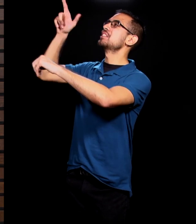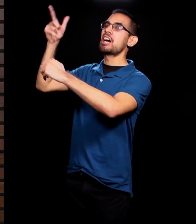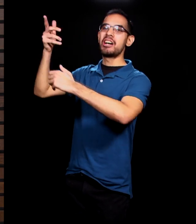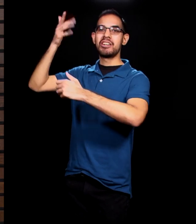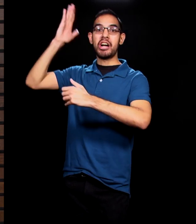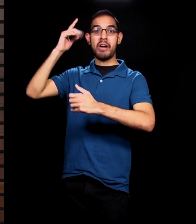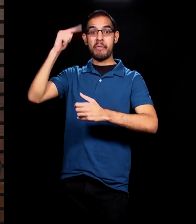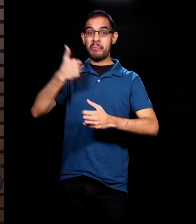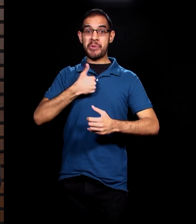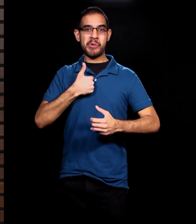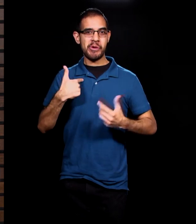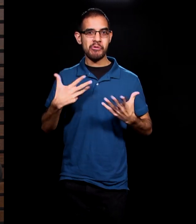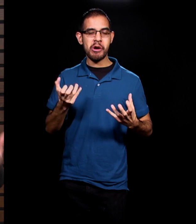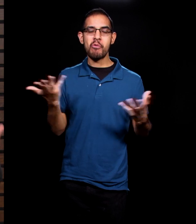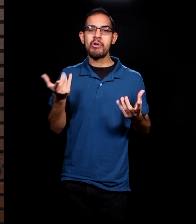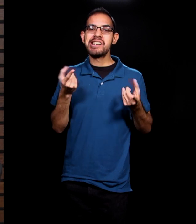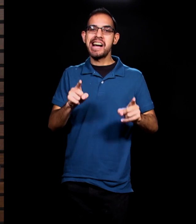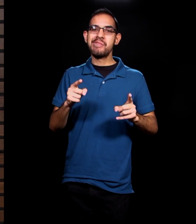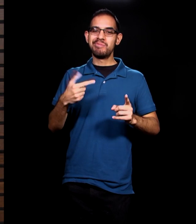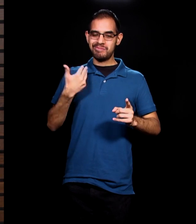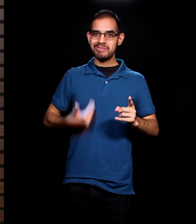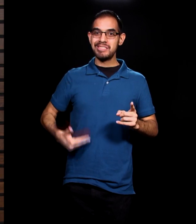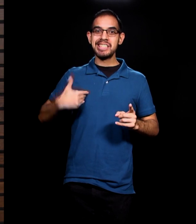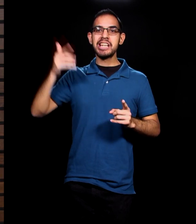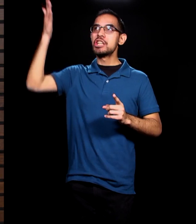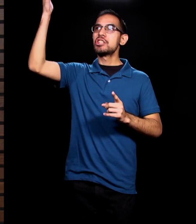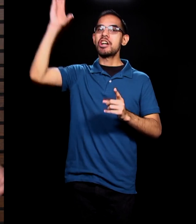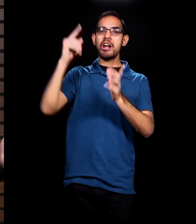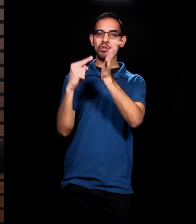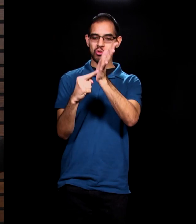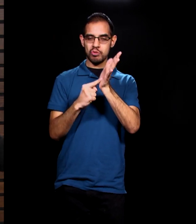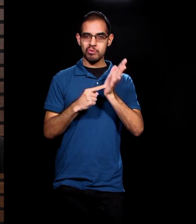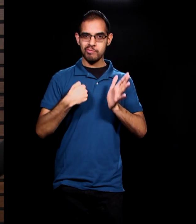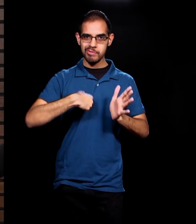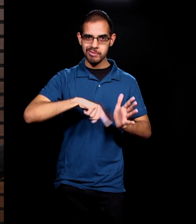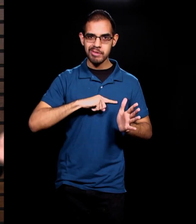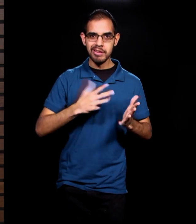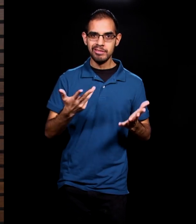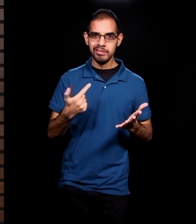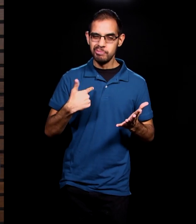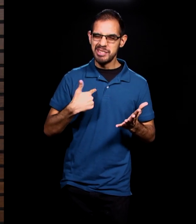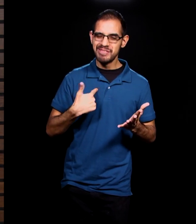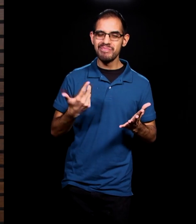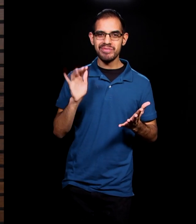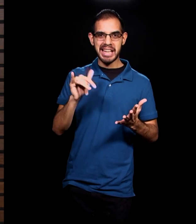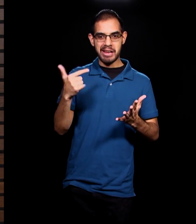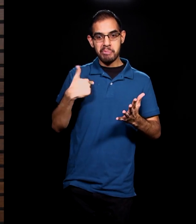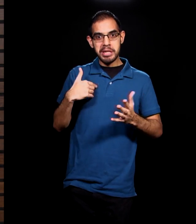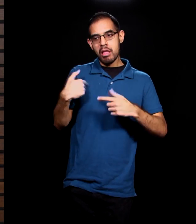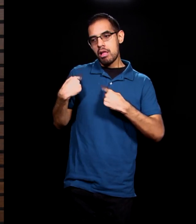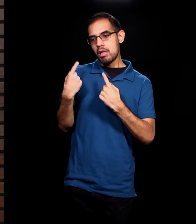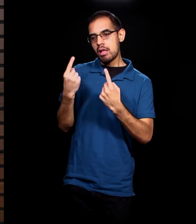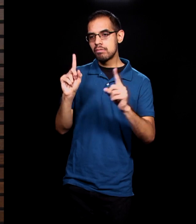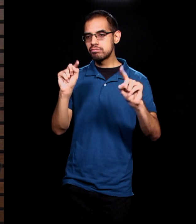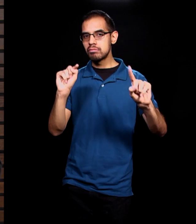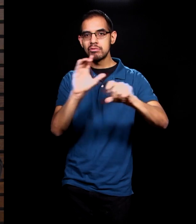very specifically is God revealed to me that in fact, even though I had been in church my whole life, I wasn't saved. I felt it was as